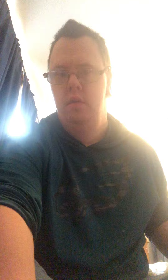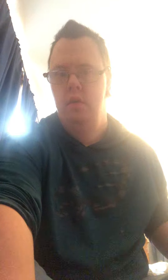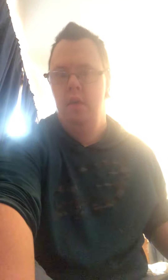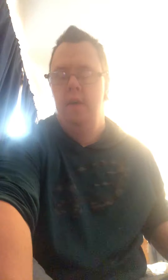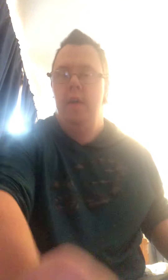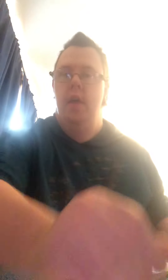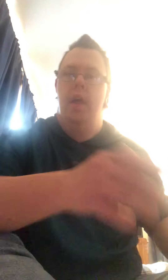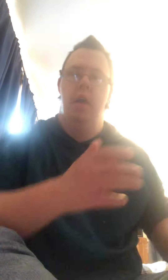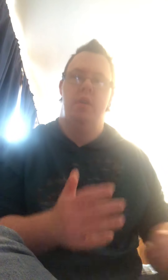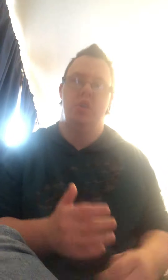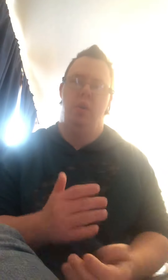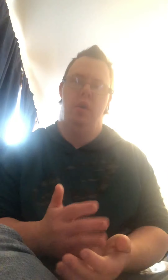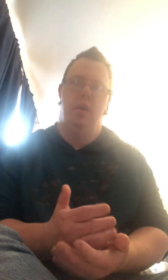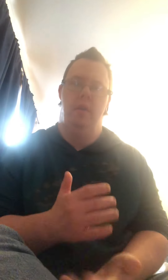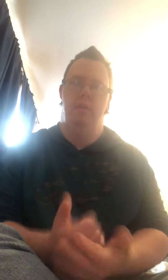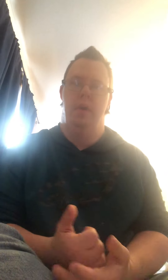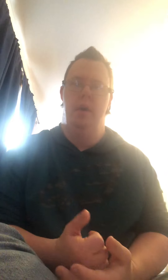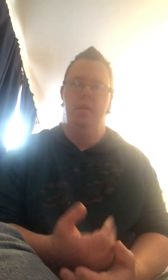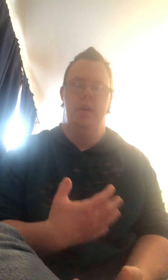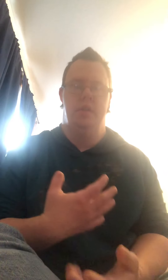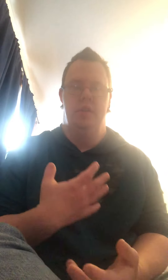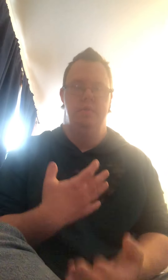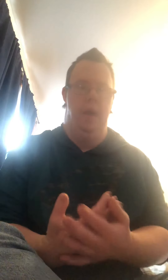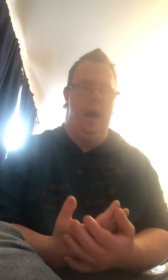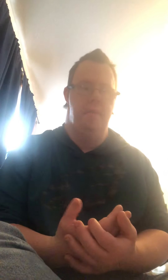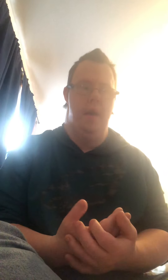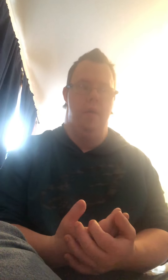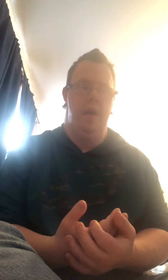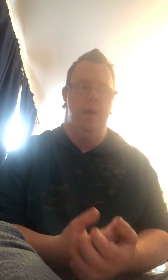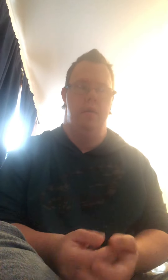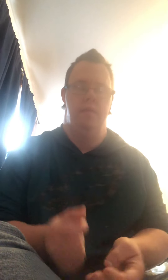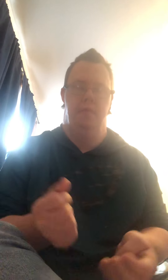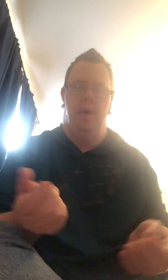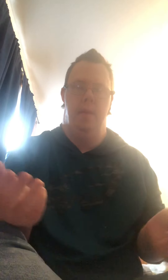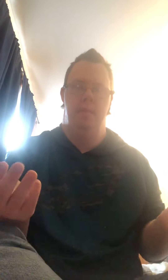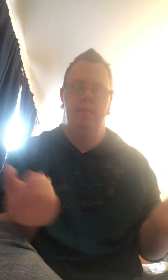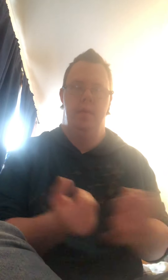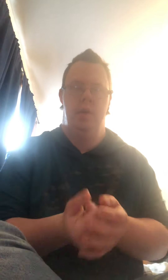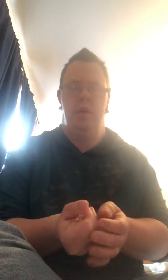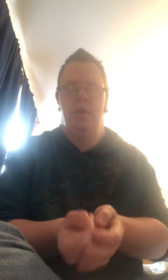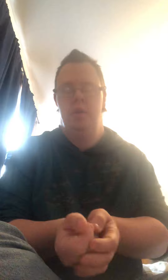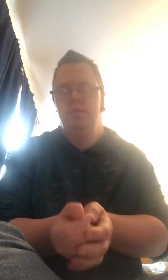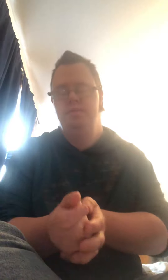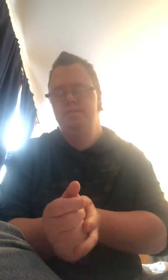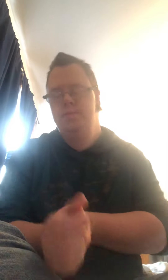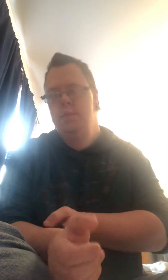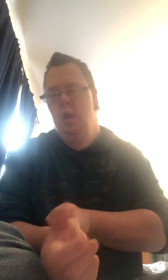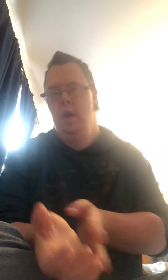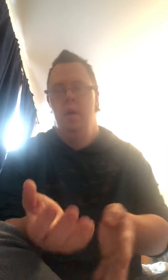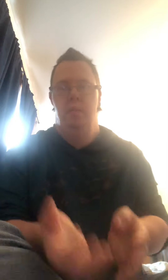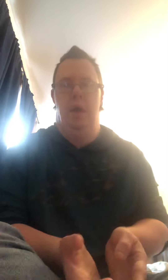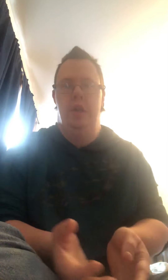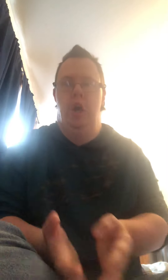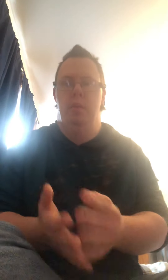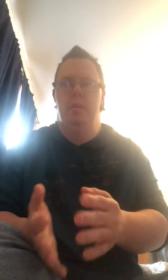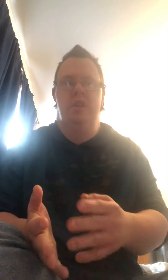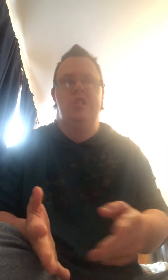hey what's going on everybody this is Matt by the way from Matt Telever Music